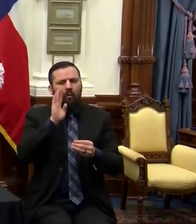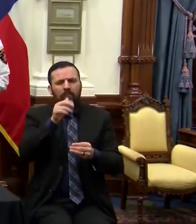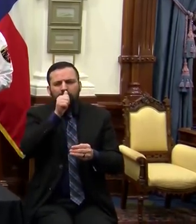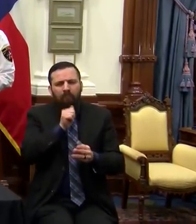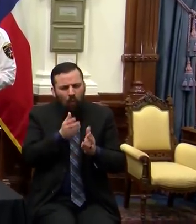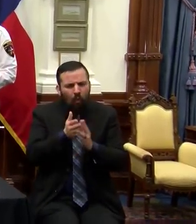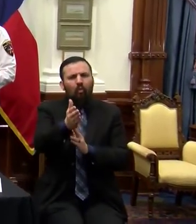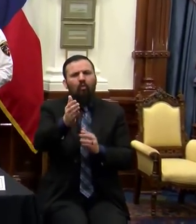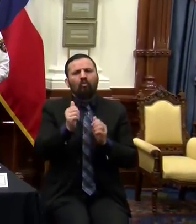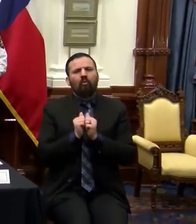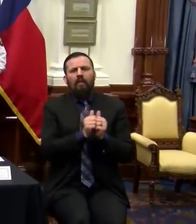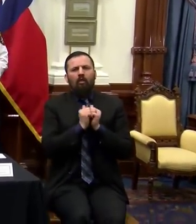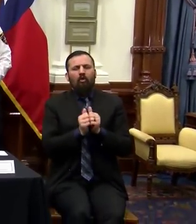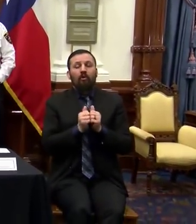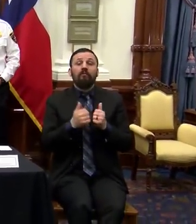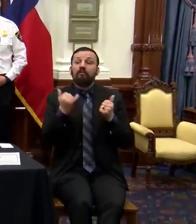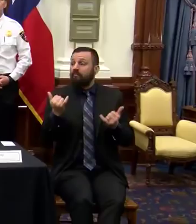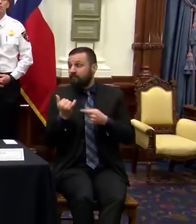Let me take a few questions.